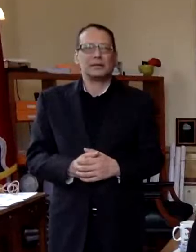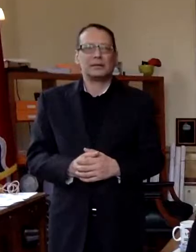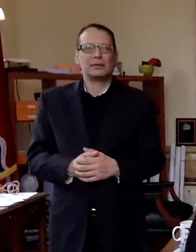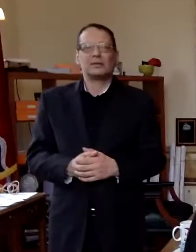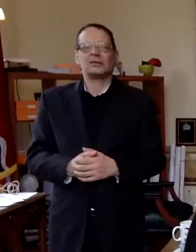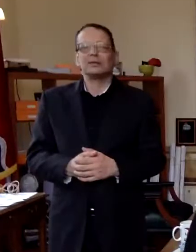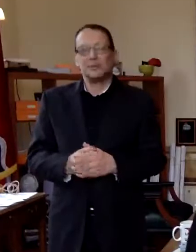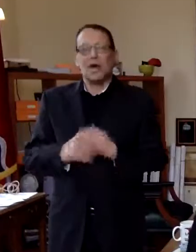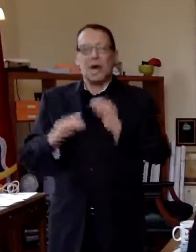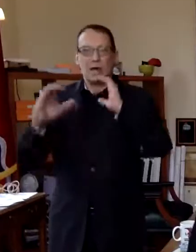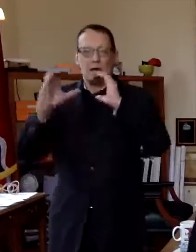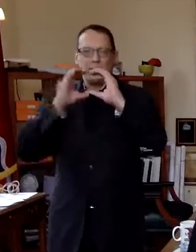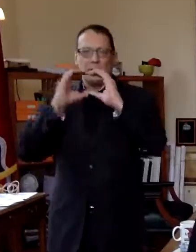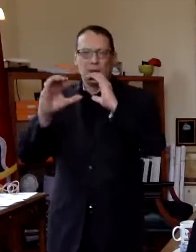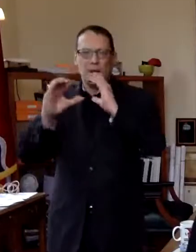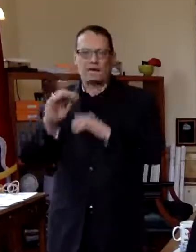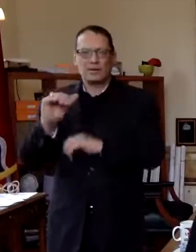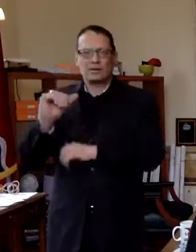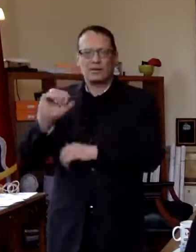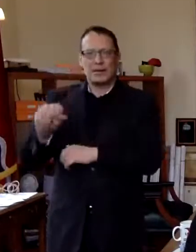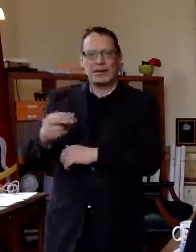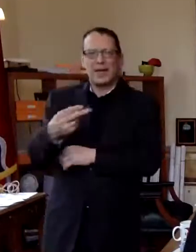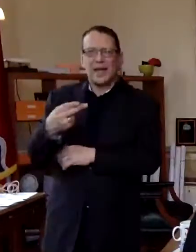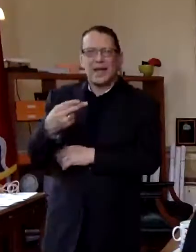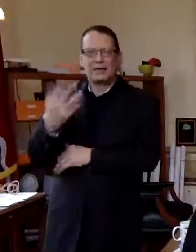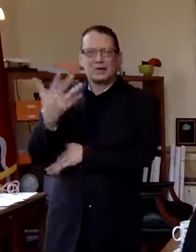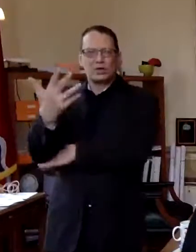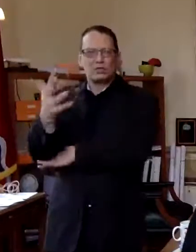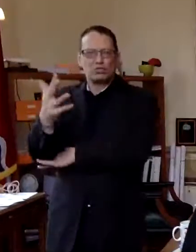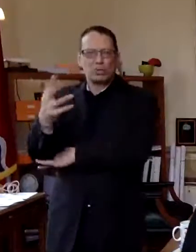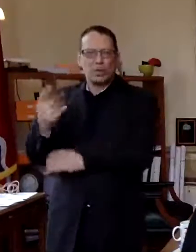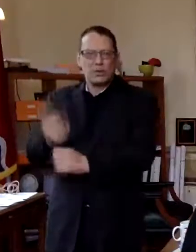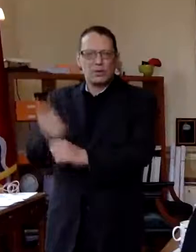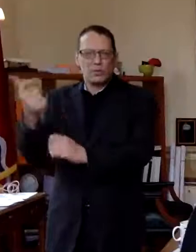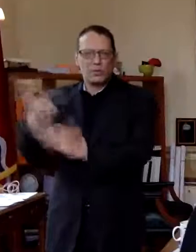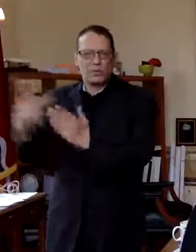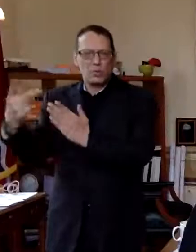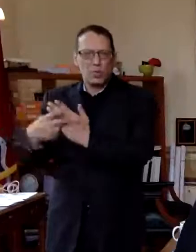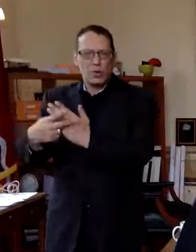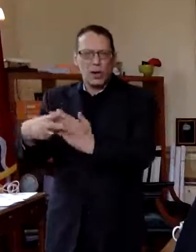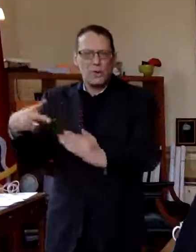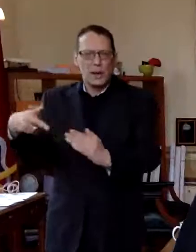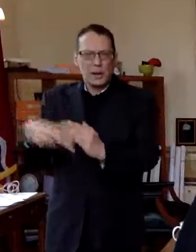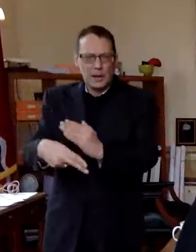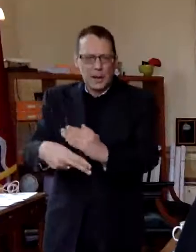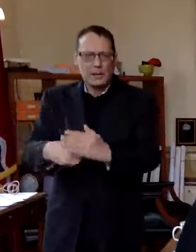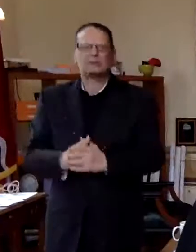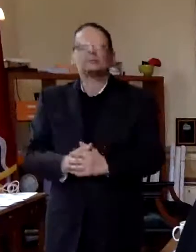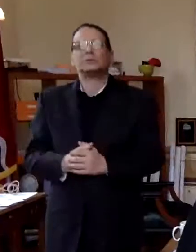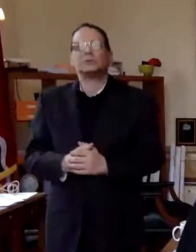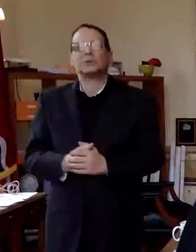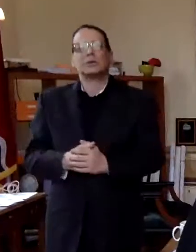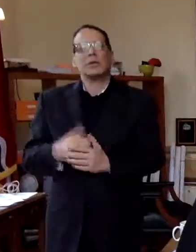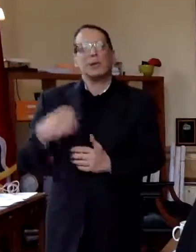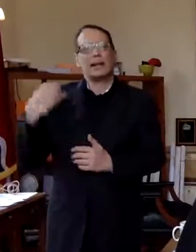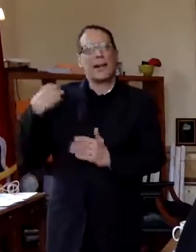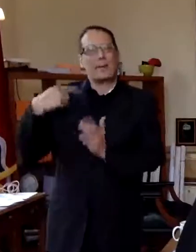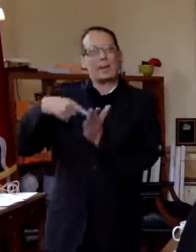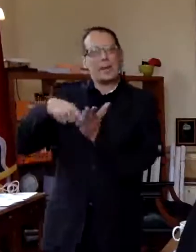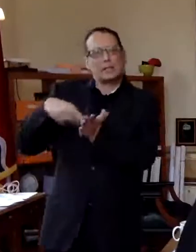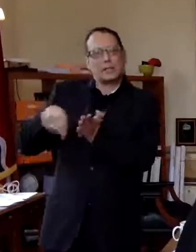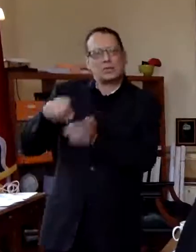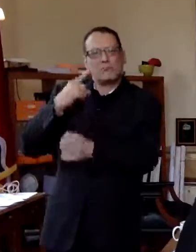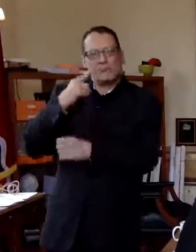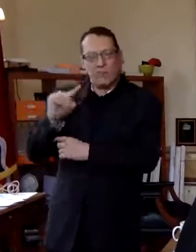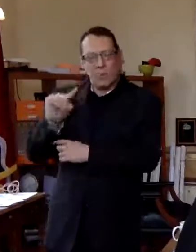communications we've cut the ash tree removal program we have uh stopped cap capital expenditures for